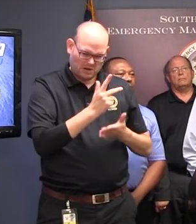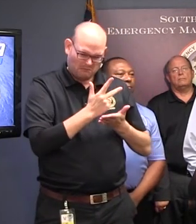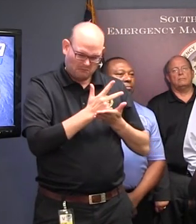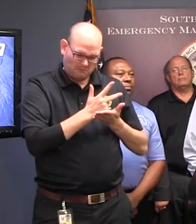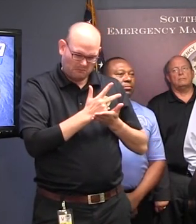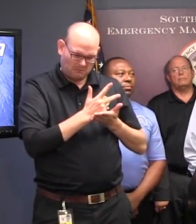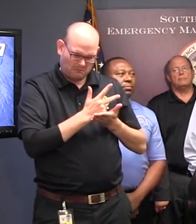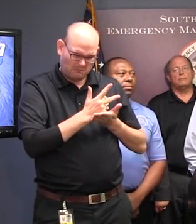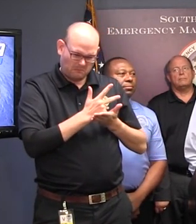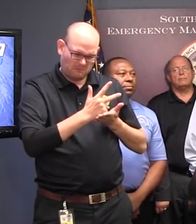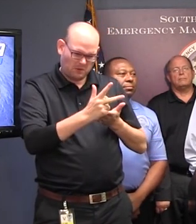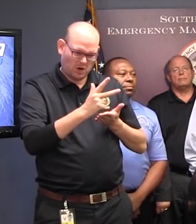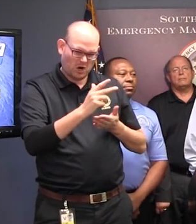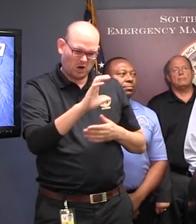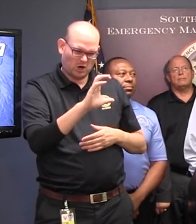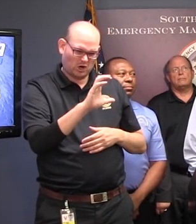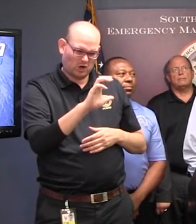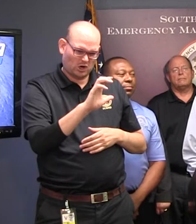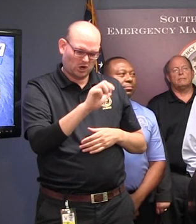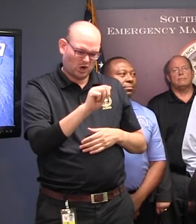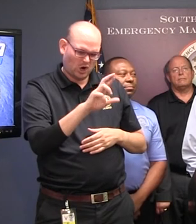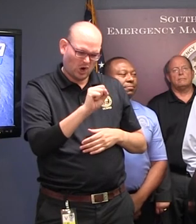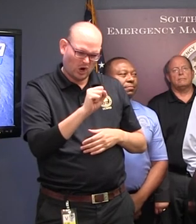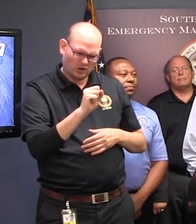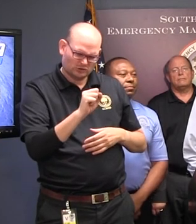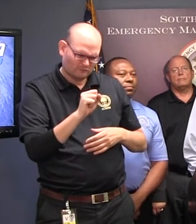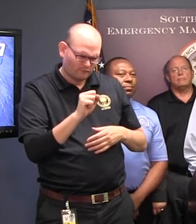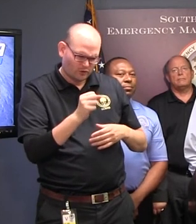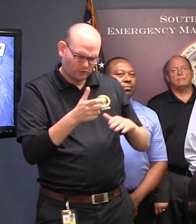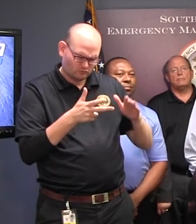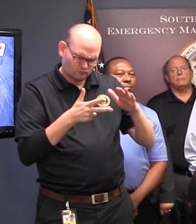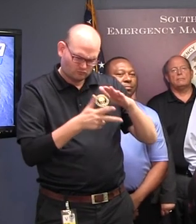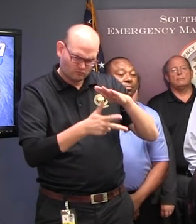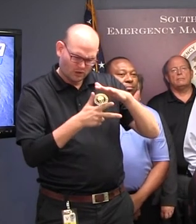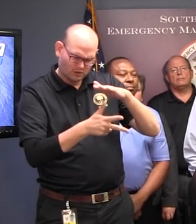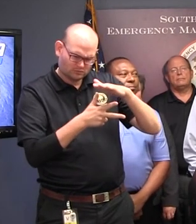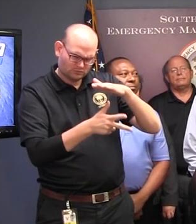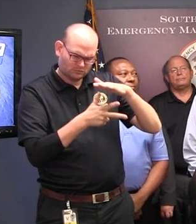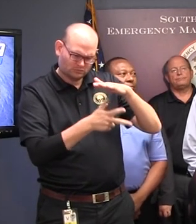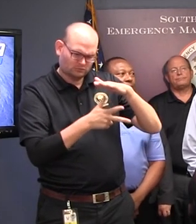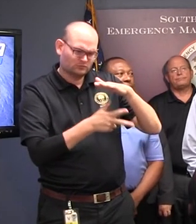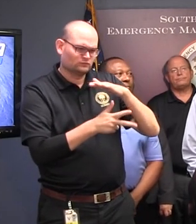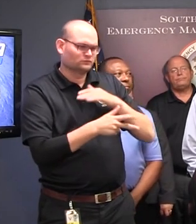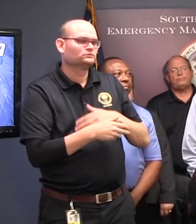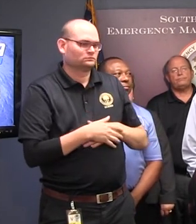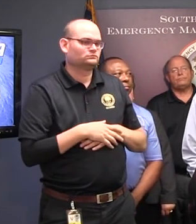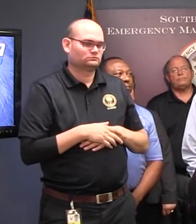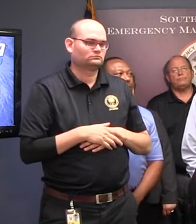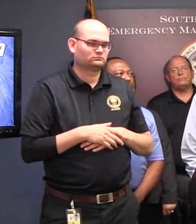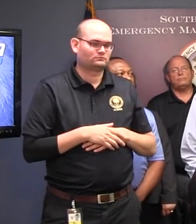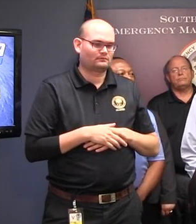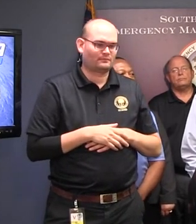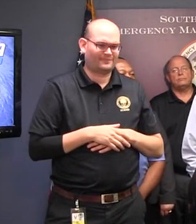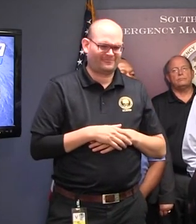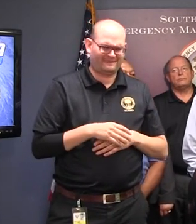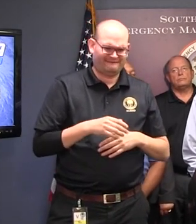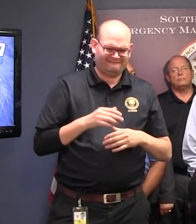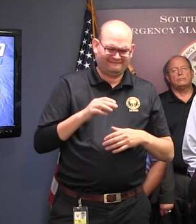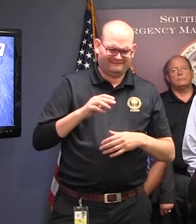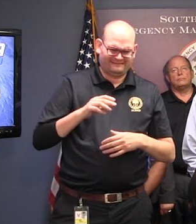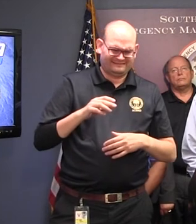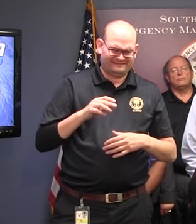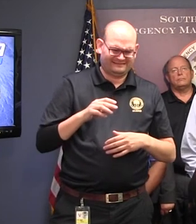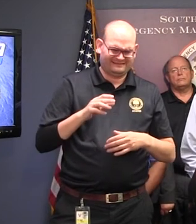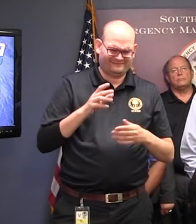Ma'am, that's one that people will have to make preparations for. But we know one